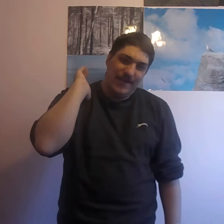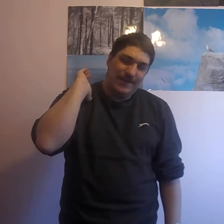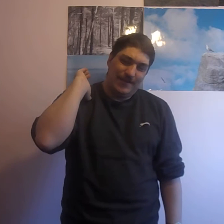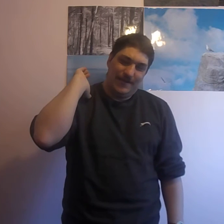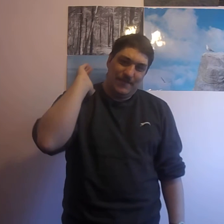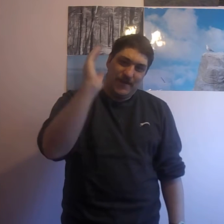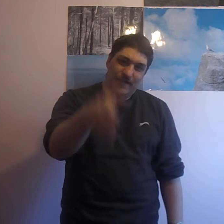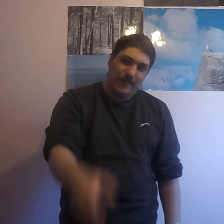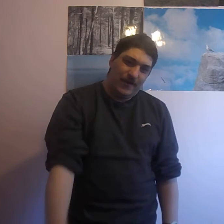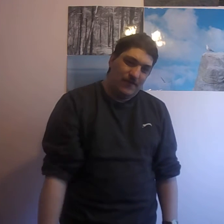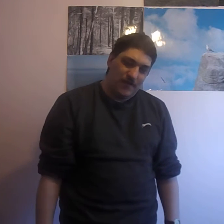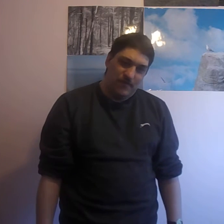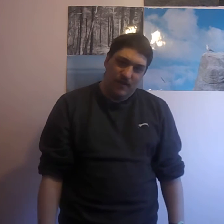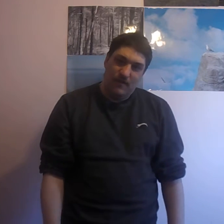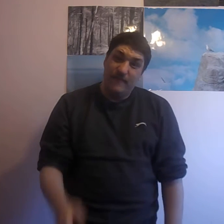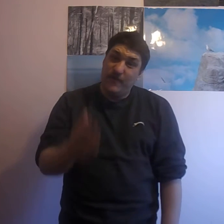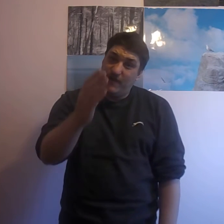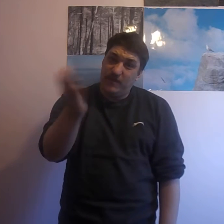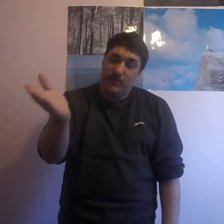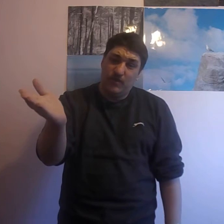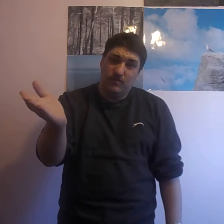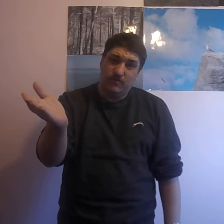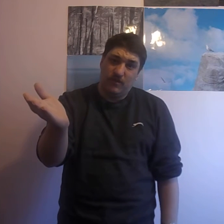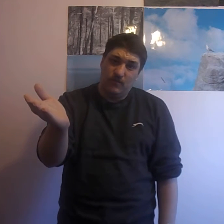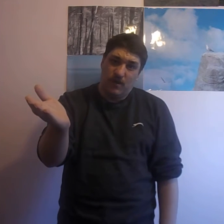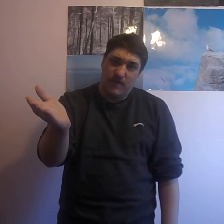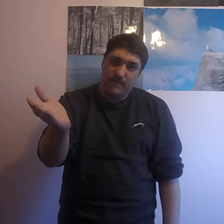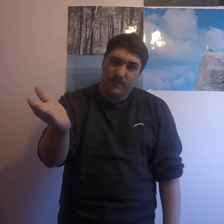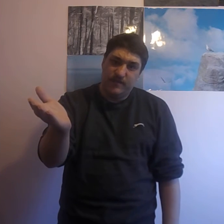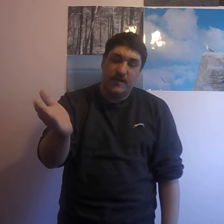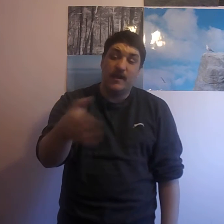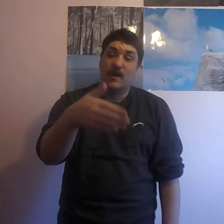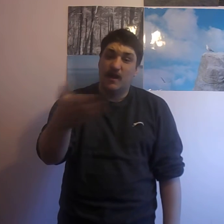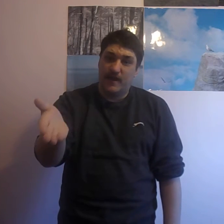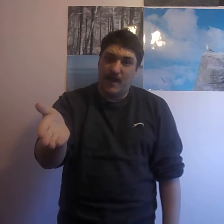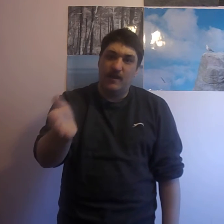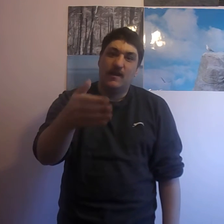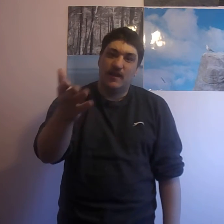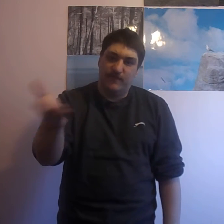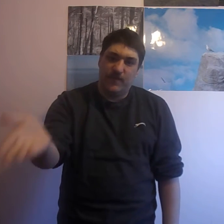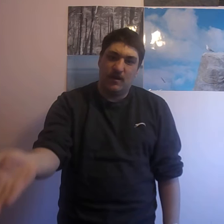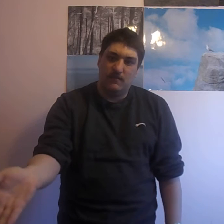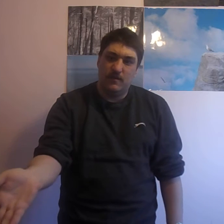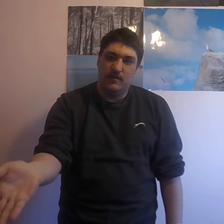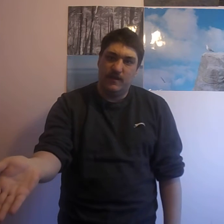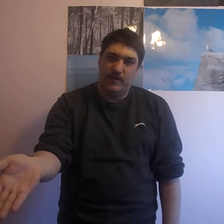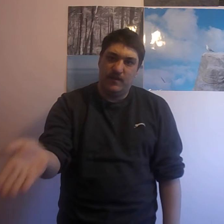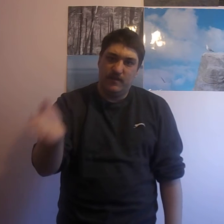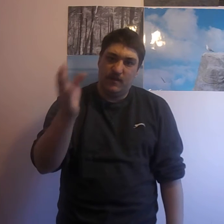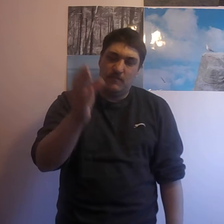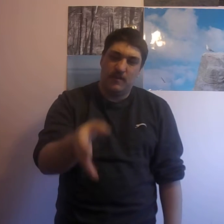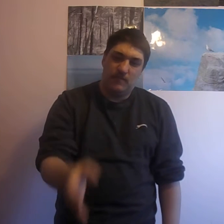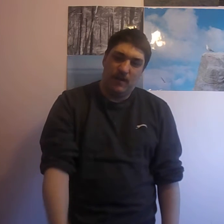let me know in the comments below. If you have any thoughts on what I've said today, again, leave it in the comments below.